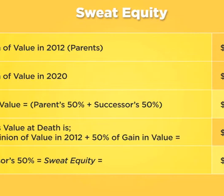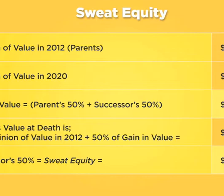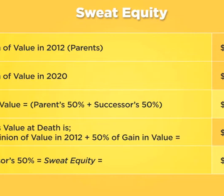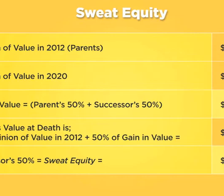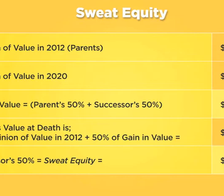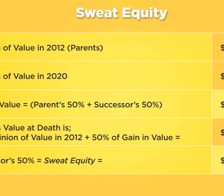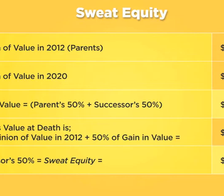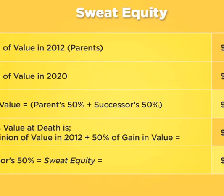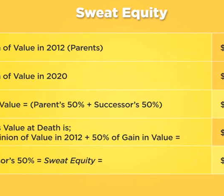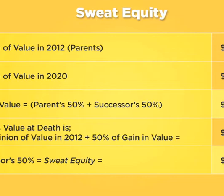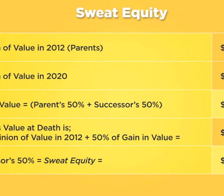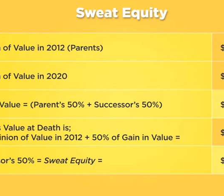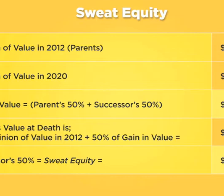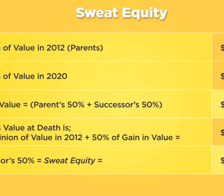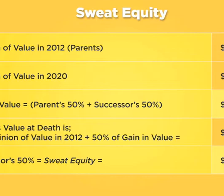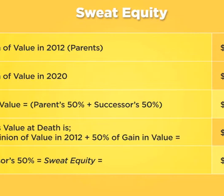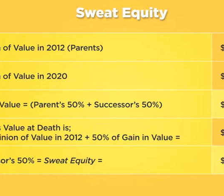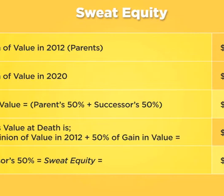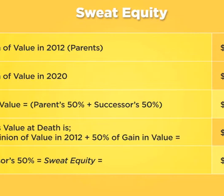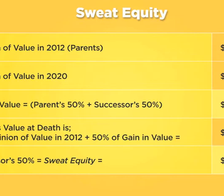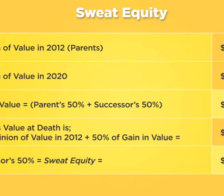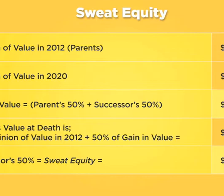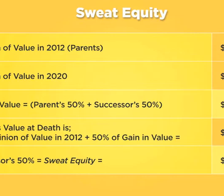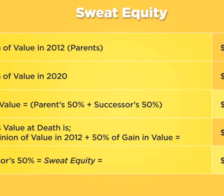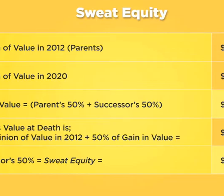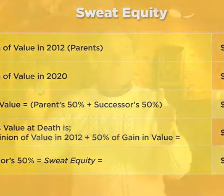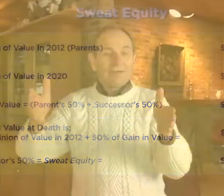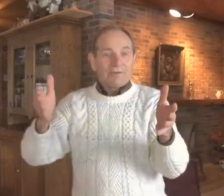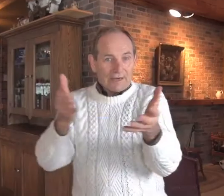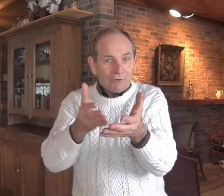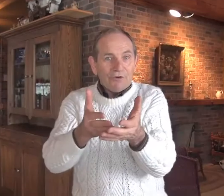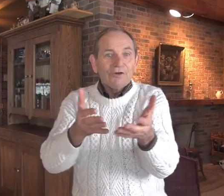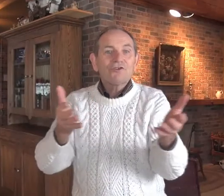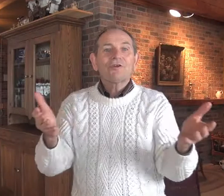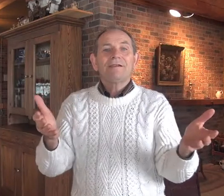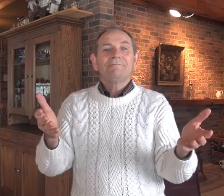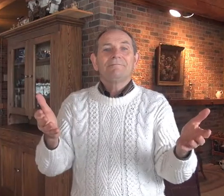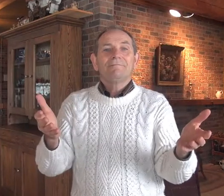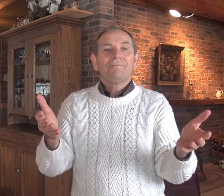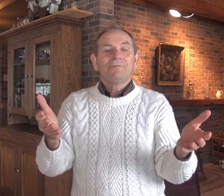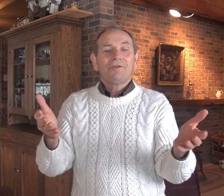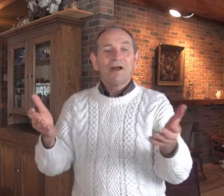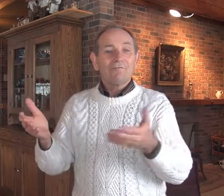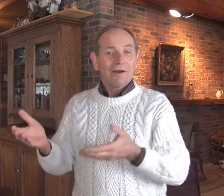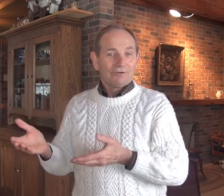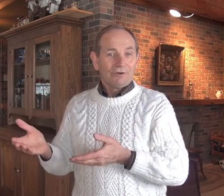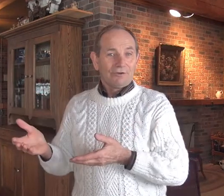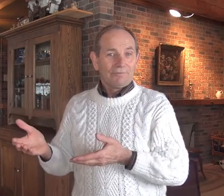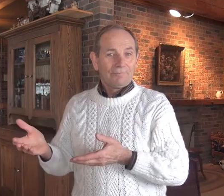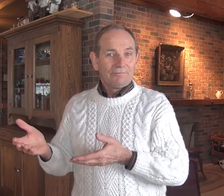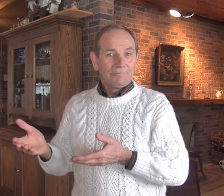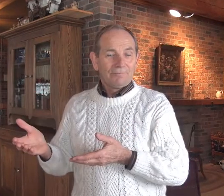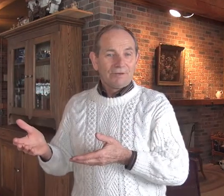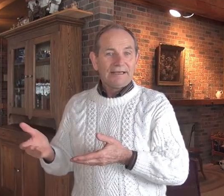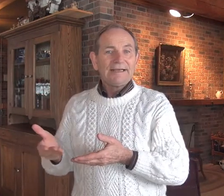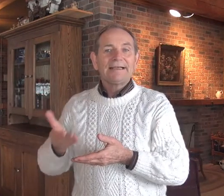the parents exit so you can evaluate the sweat equity? How are you going to treat the non-farm children? You need to